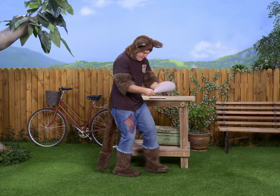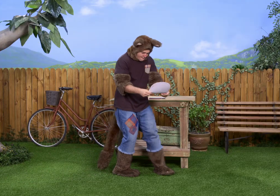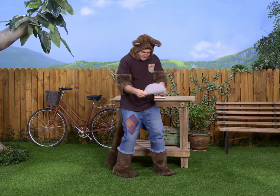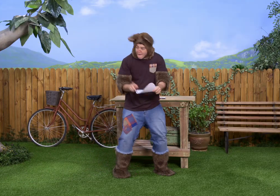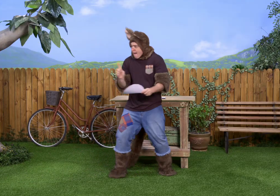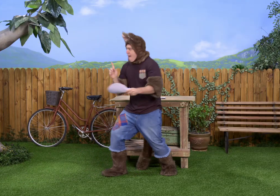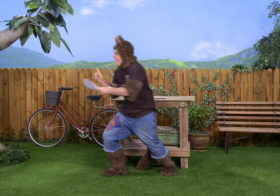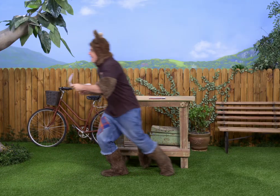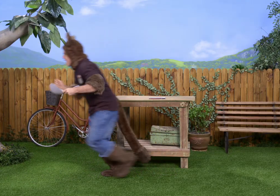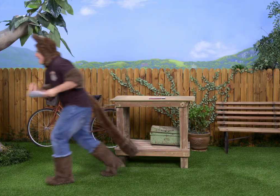Aha!